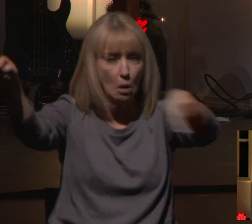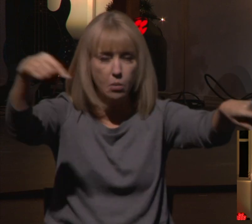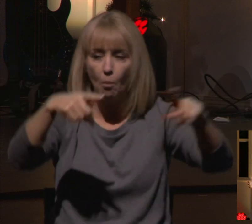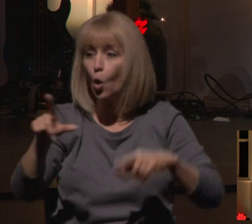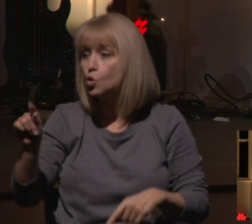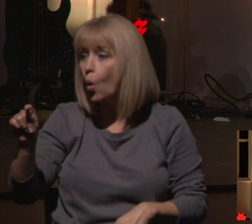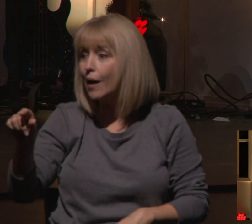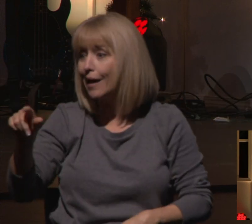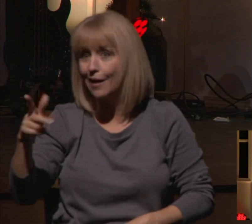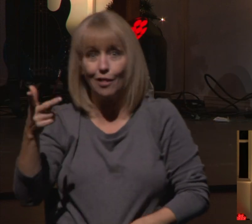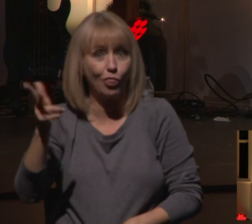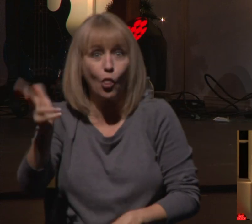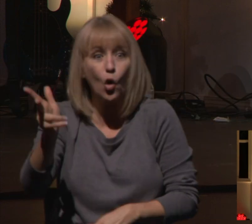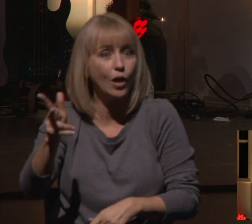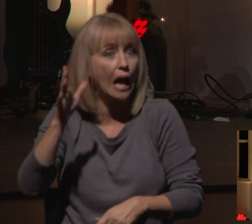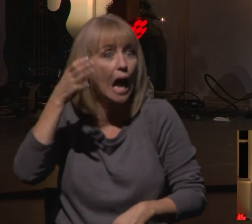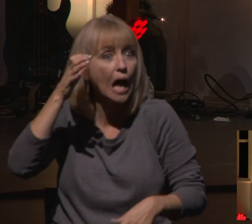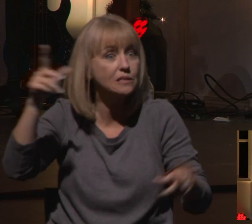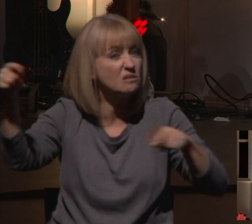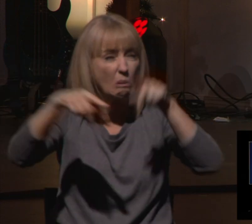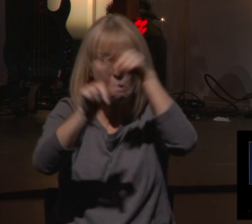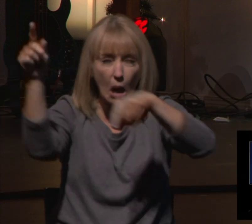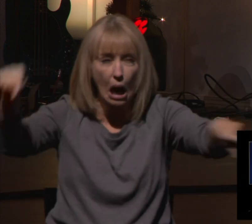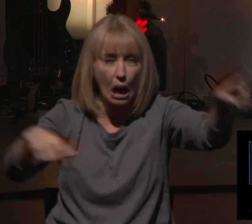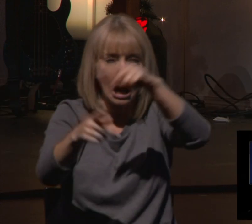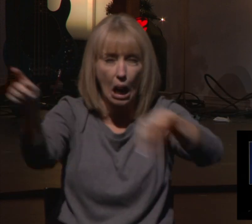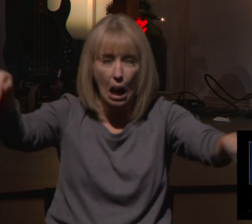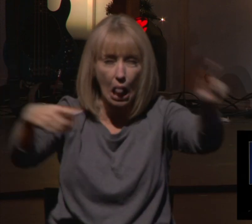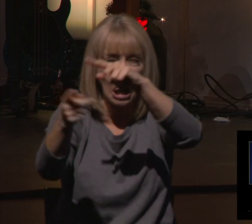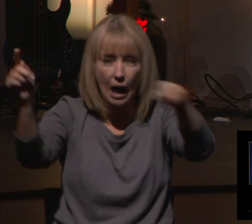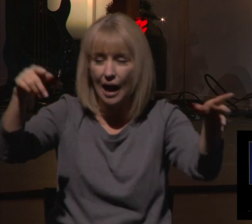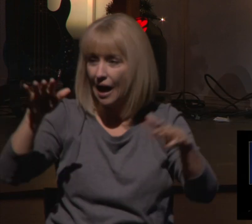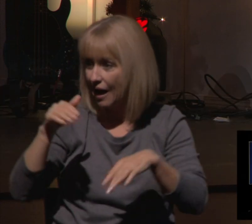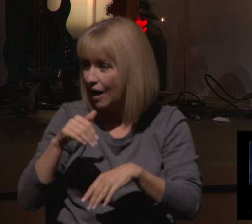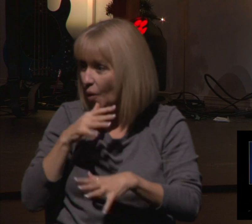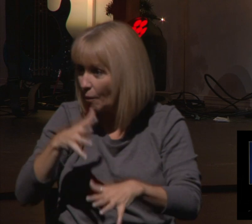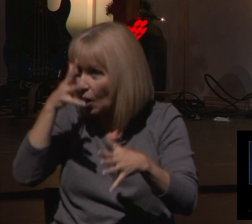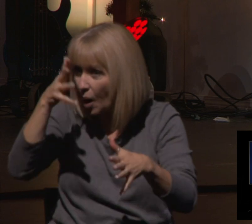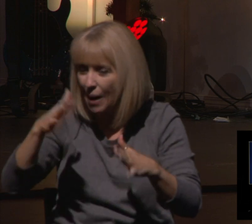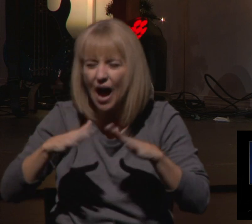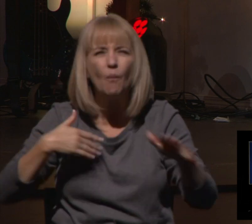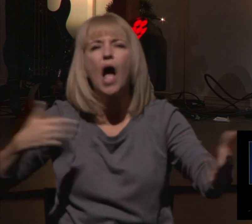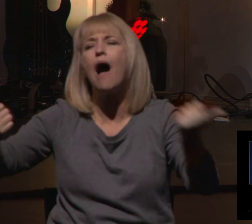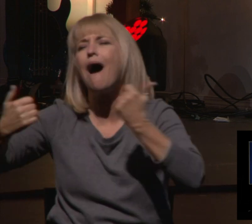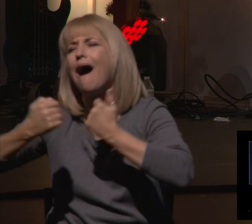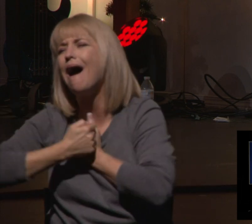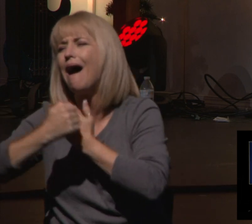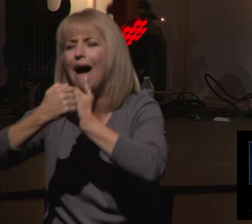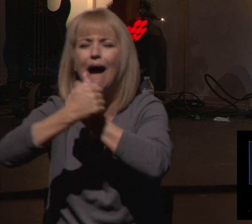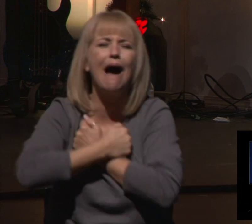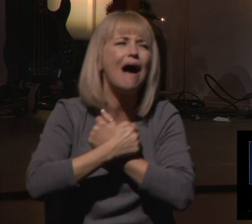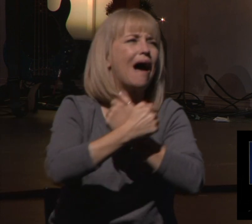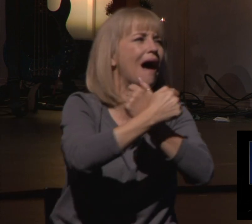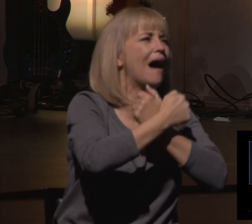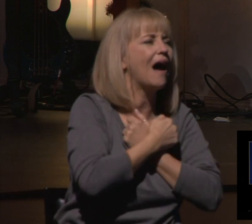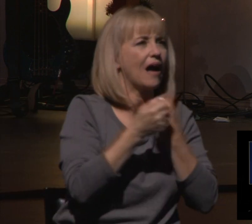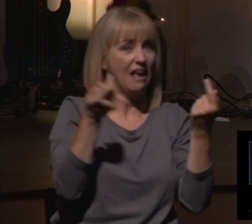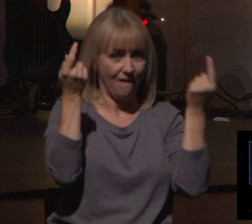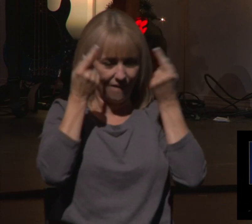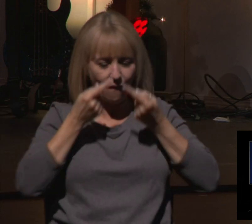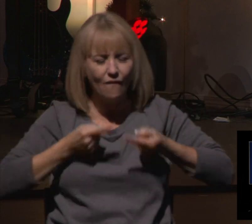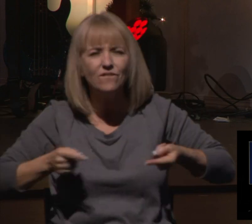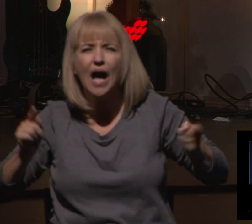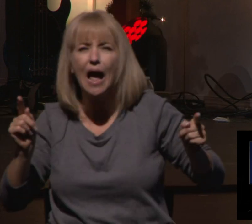30 cousins running around, bouncing off the walls. And we would give hugs to everybody, and finally see my grandfather, who is my